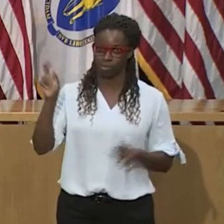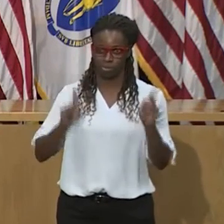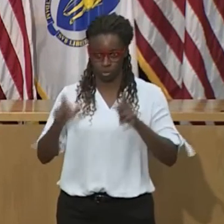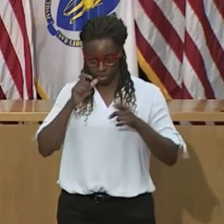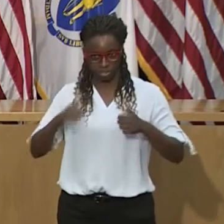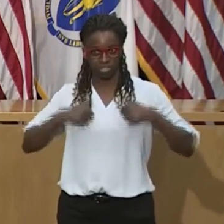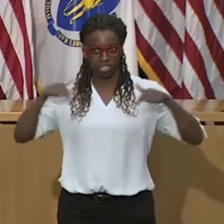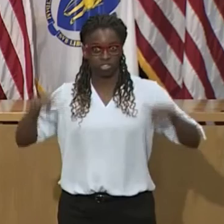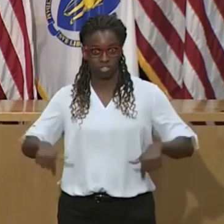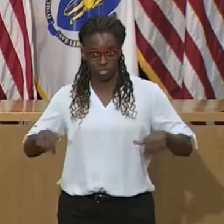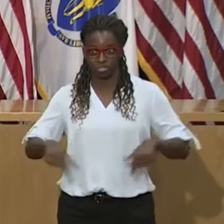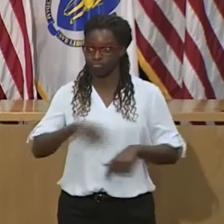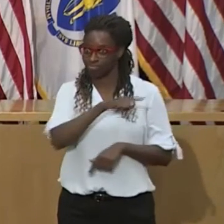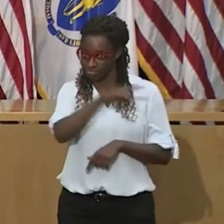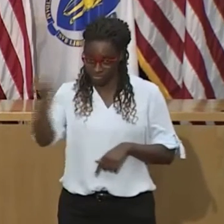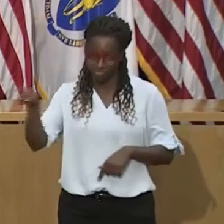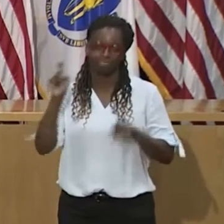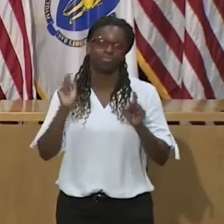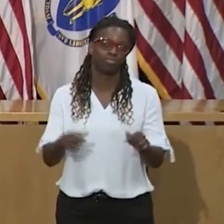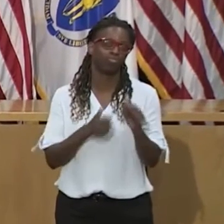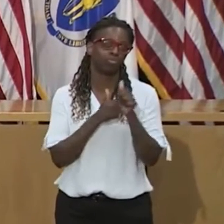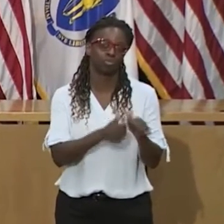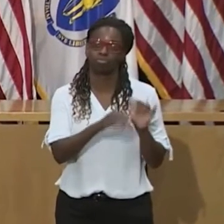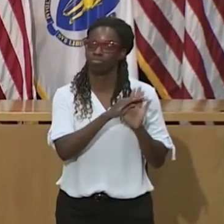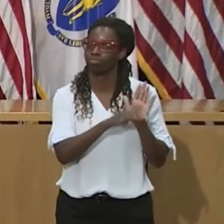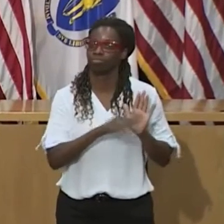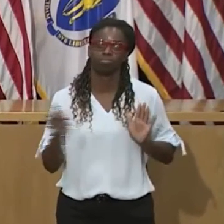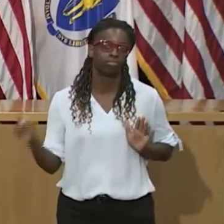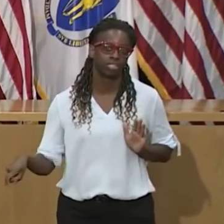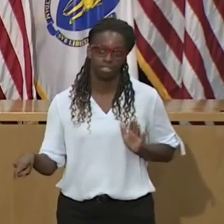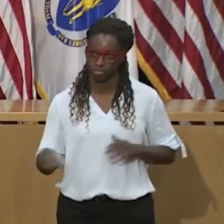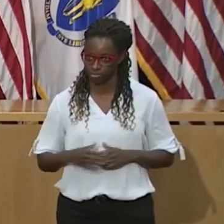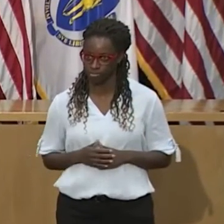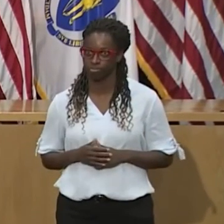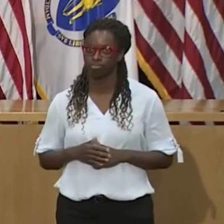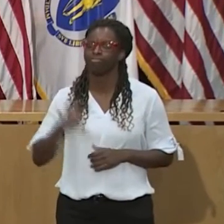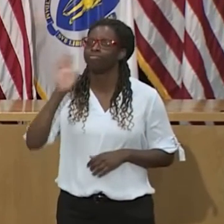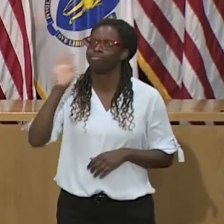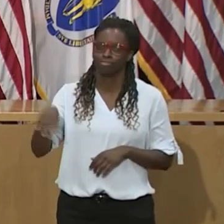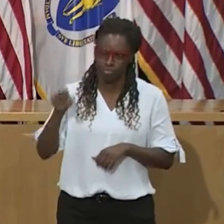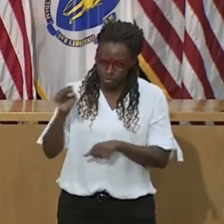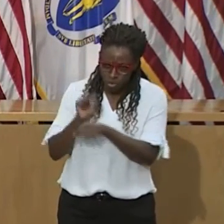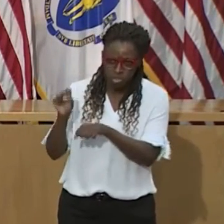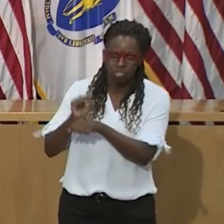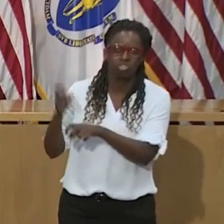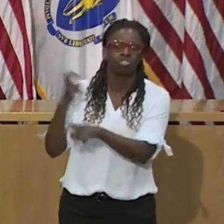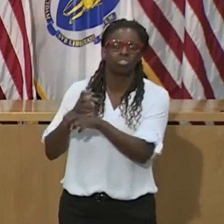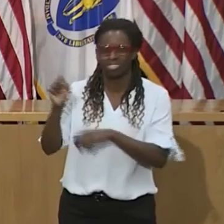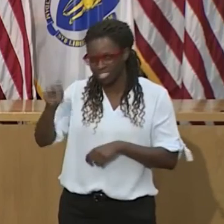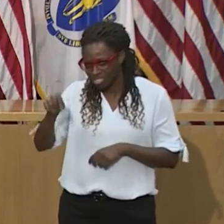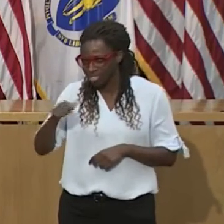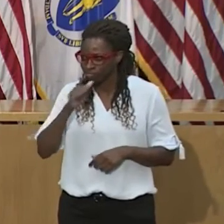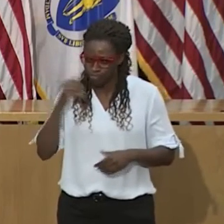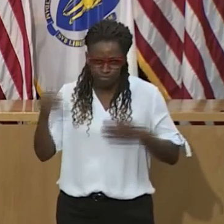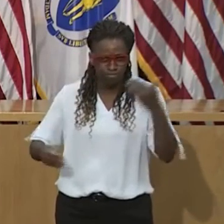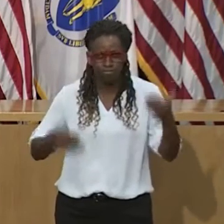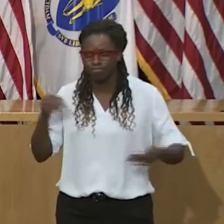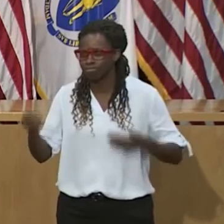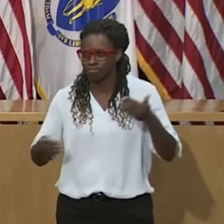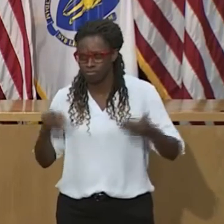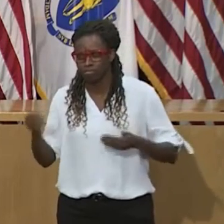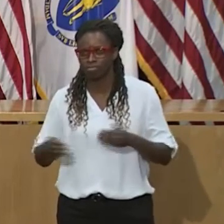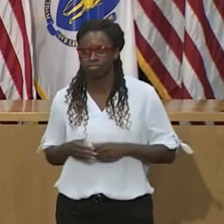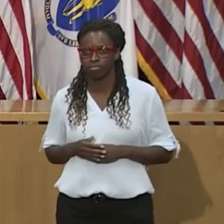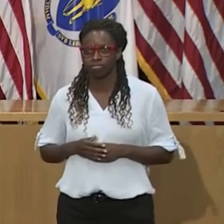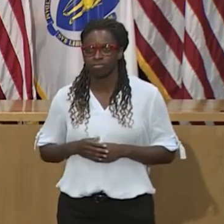they need to once again participate in the hard work to protect our Commonwealth. That means changing our behavior and putting our